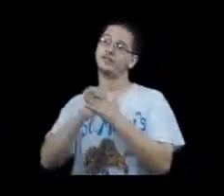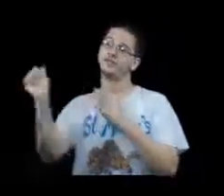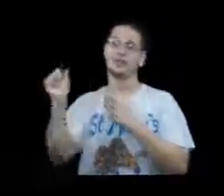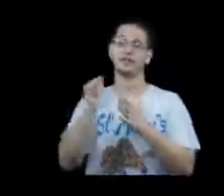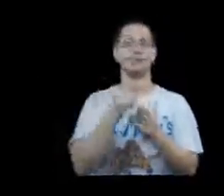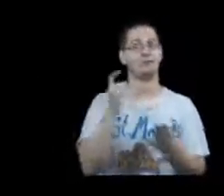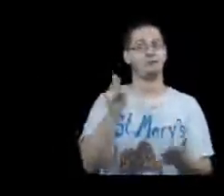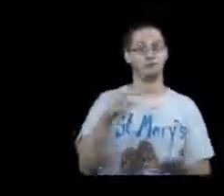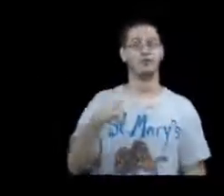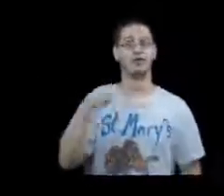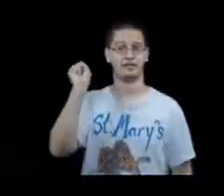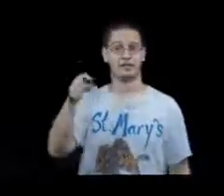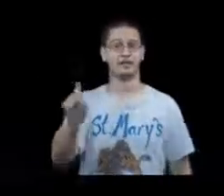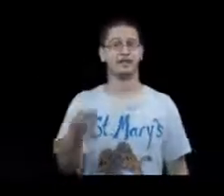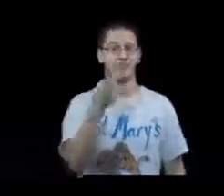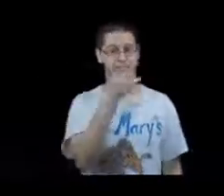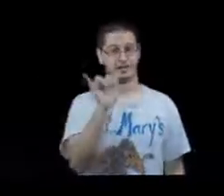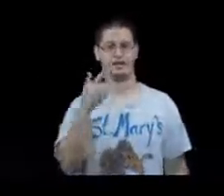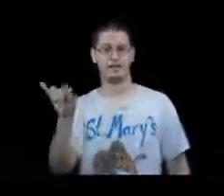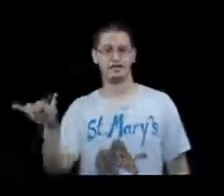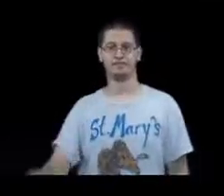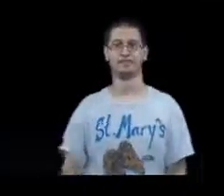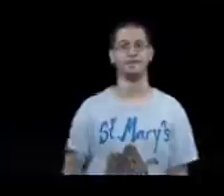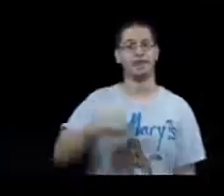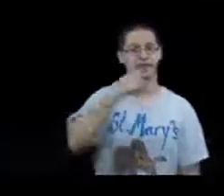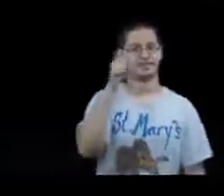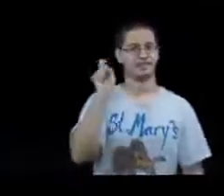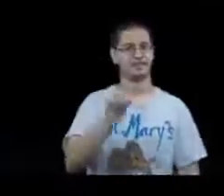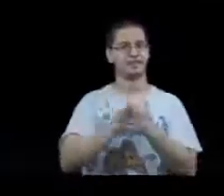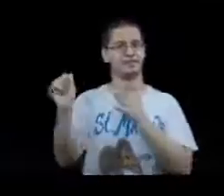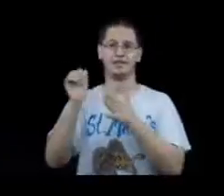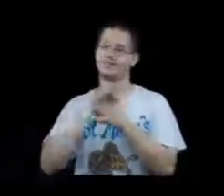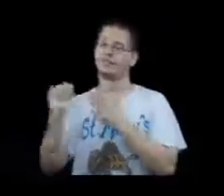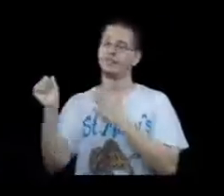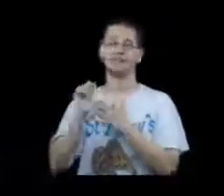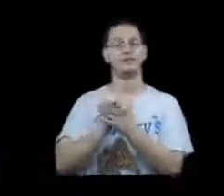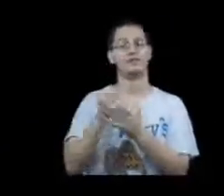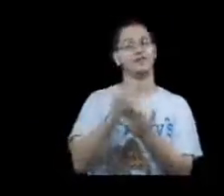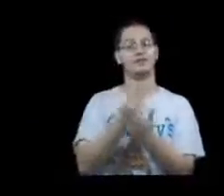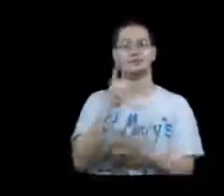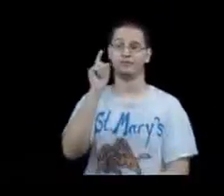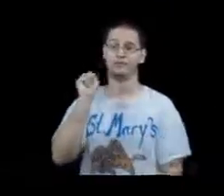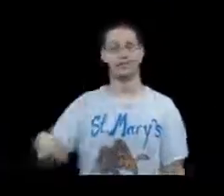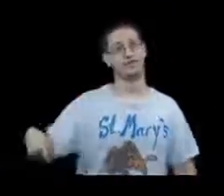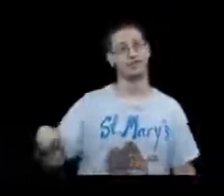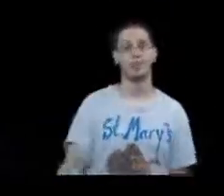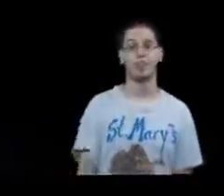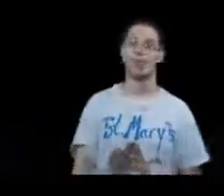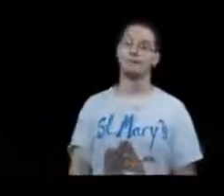dollar, that's what I need I need a dollar, dollar, dollar, that's what I need And if I share